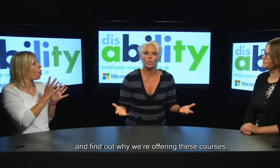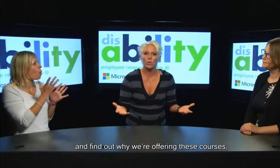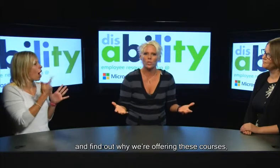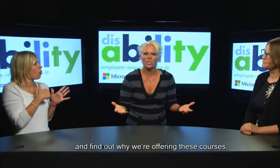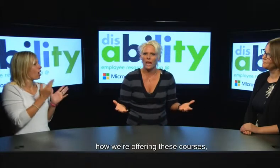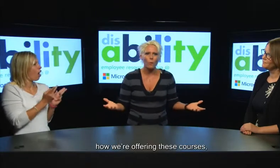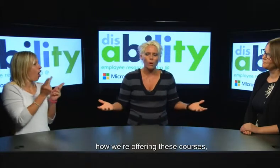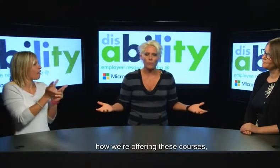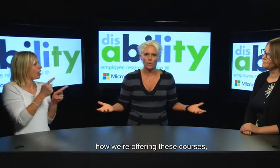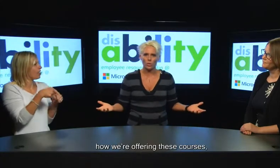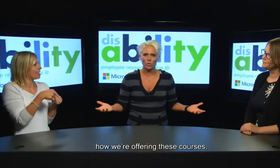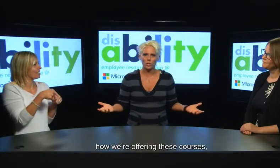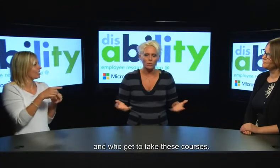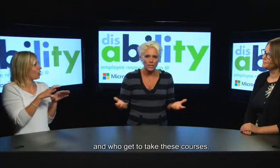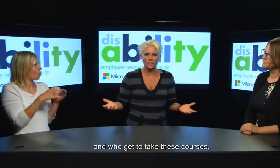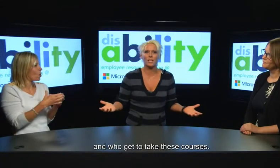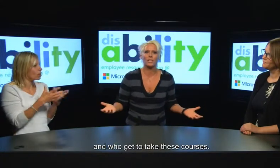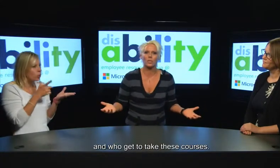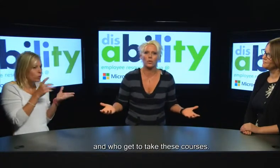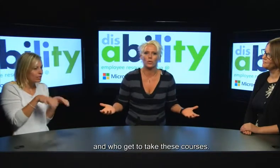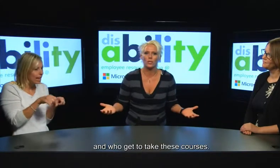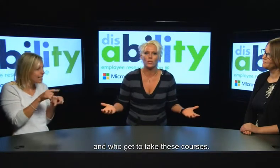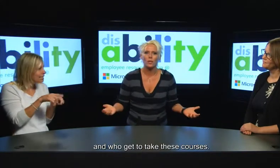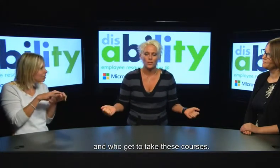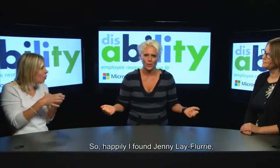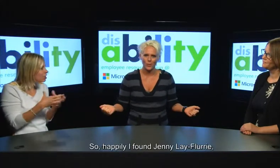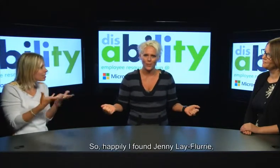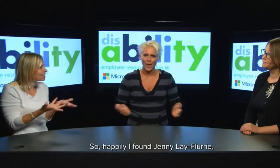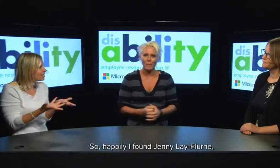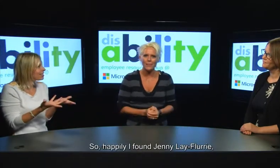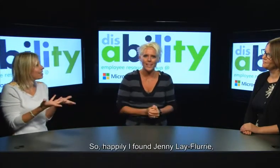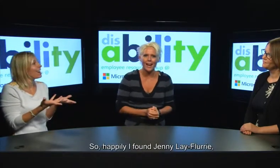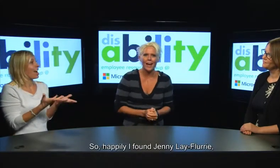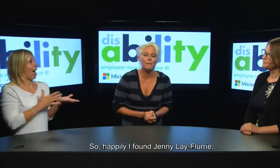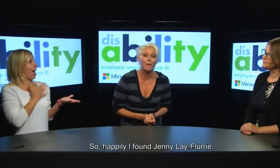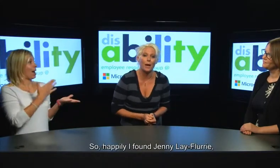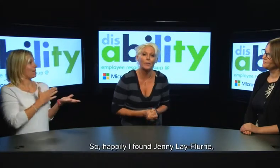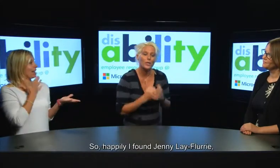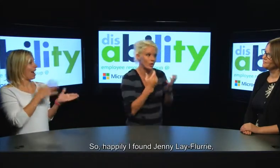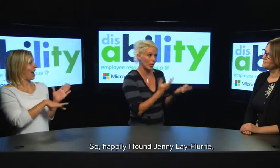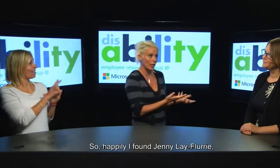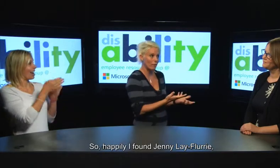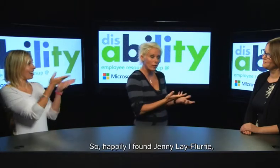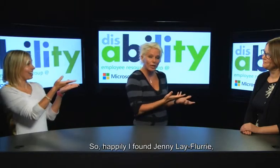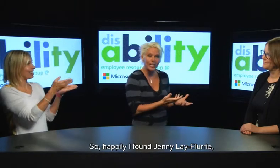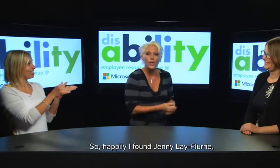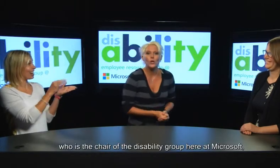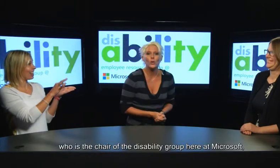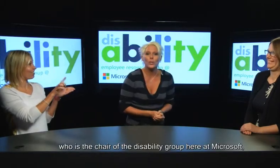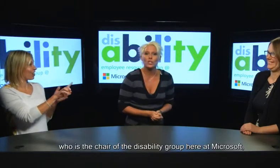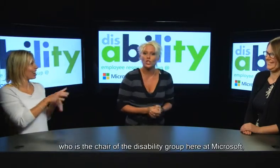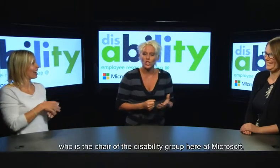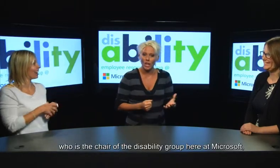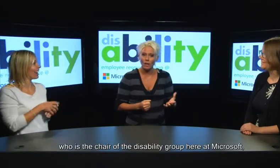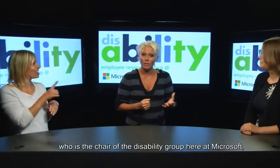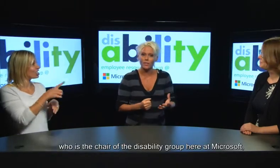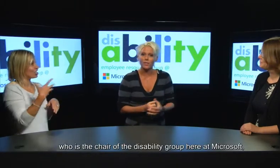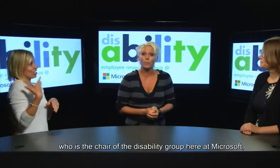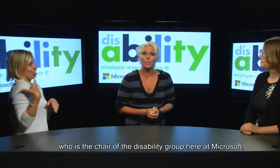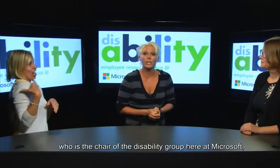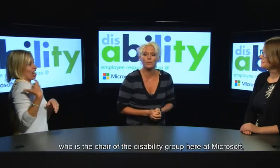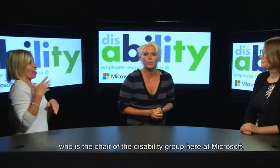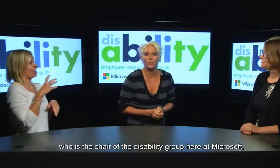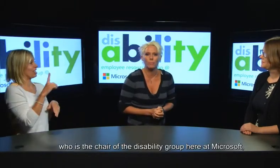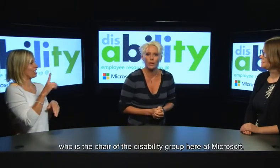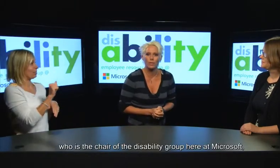we're offering these courses how we're offering these courses who gets to take these courses so happily I found Jenny Le Fleury who is the chair of